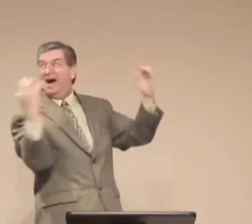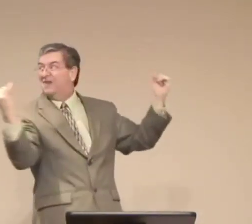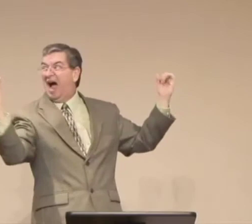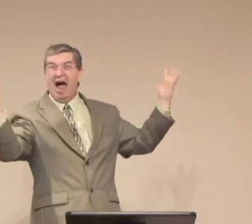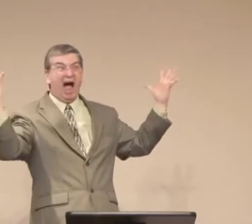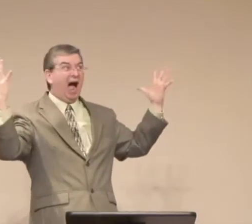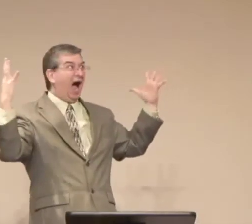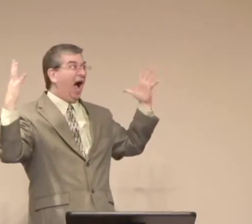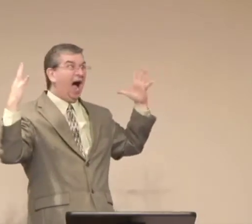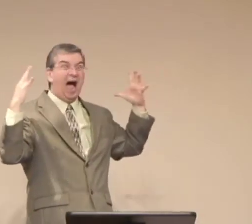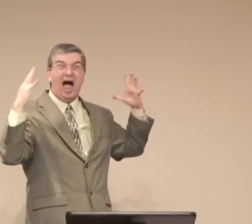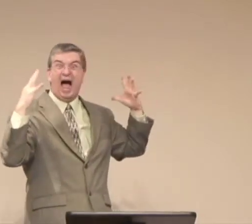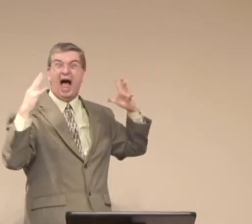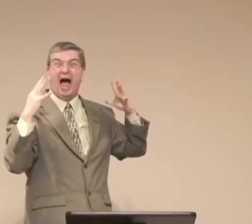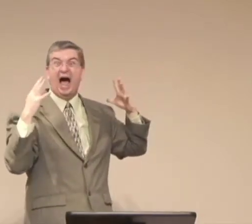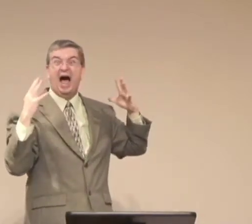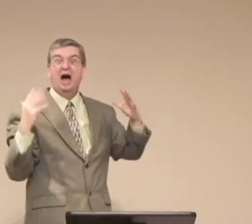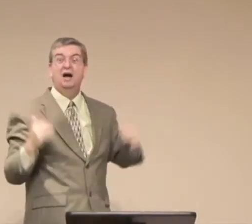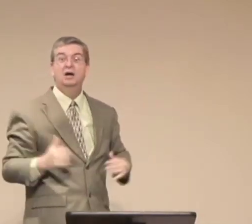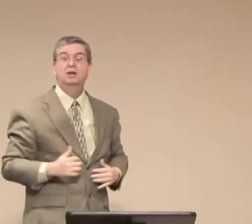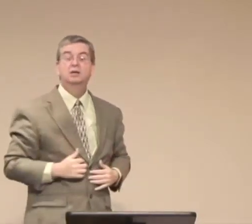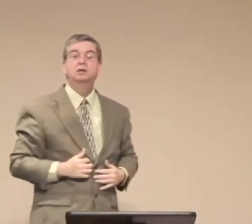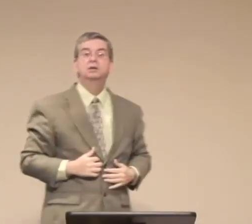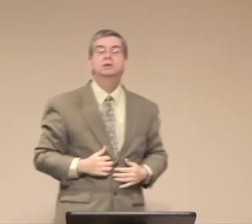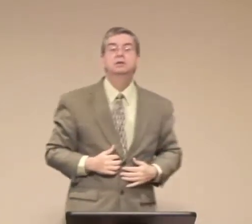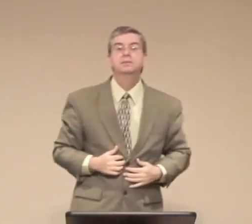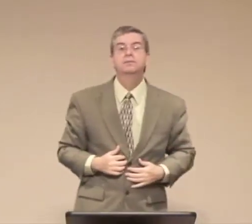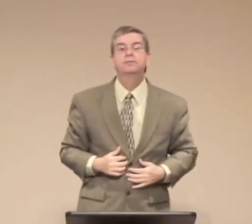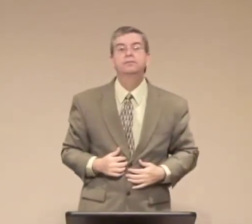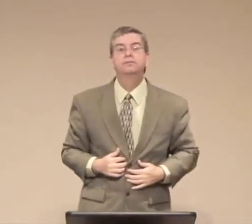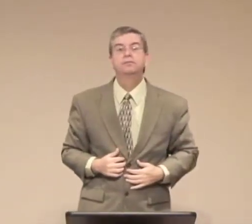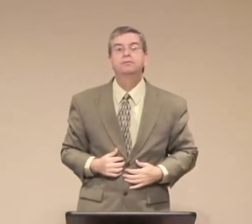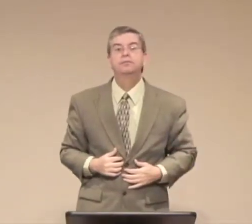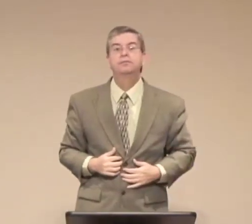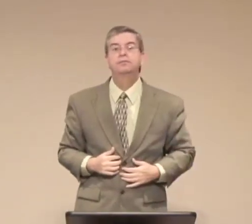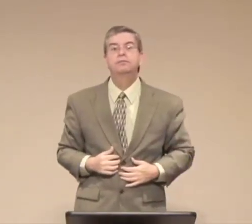There the fire was, they knew somebody could see them. But at that point,